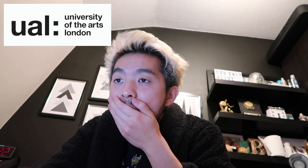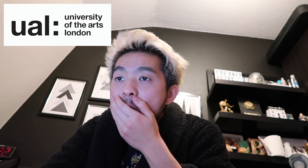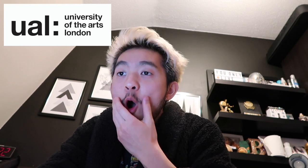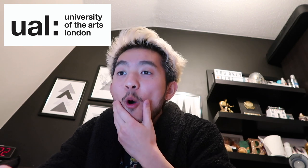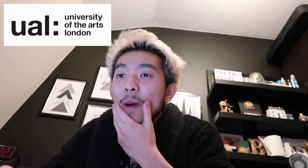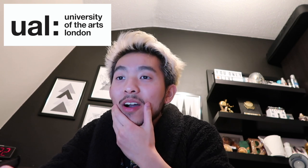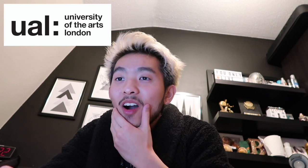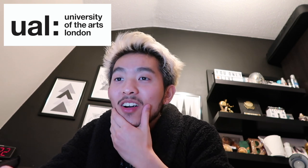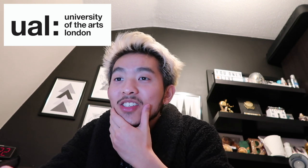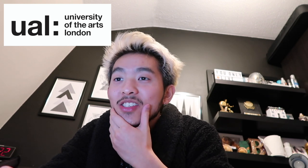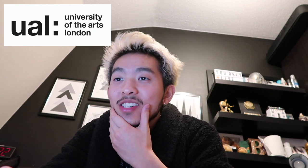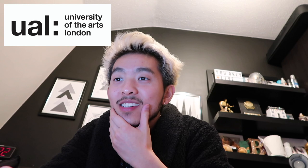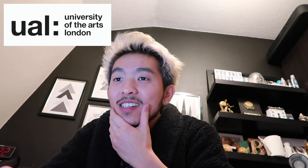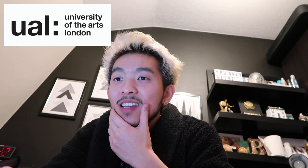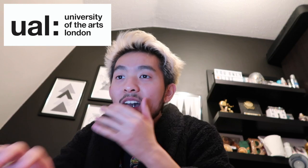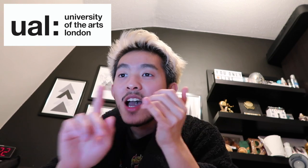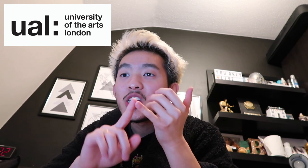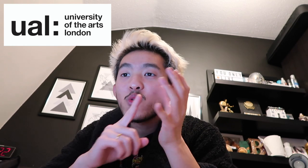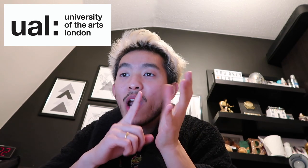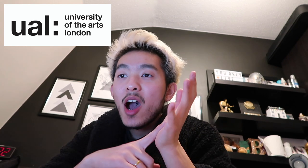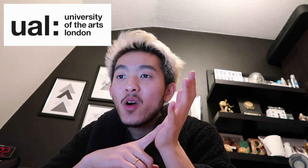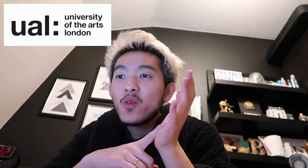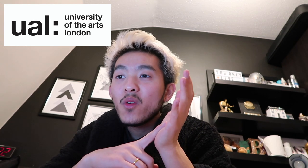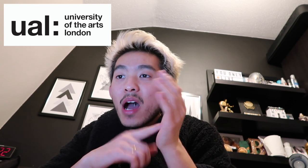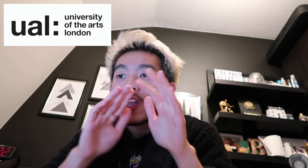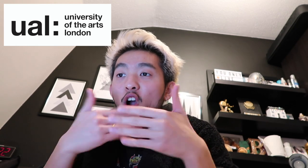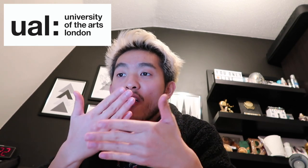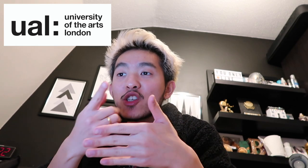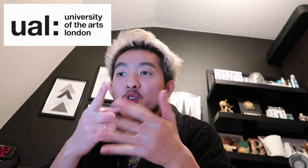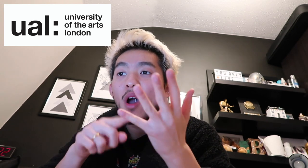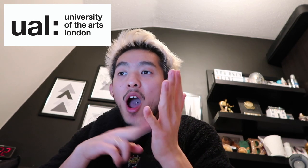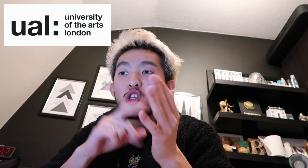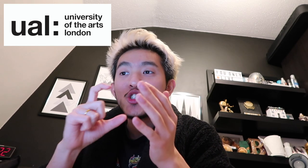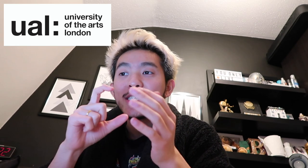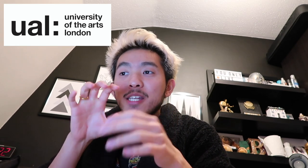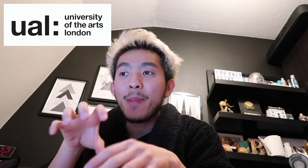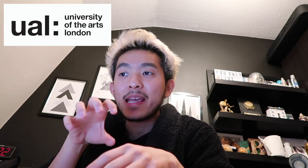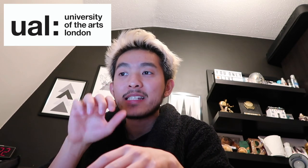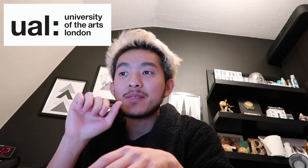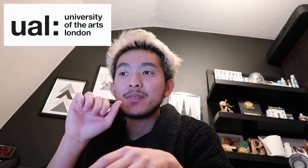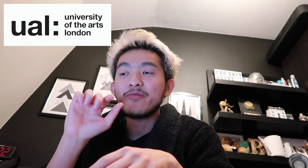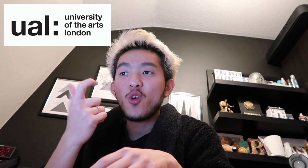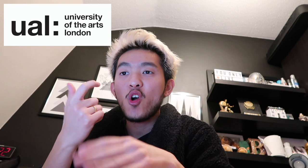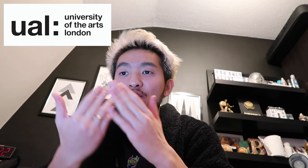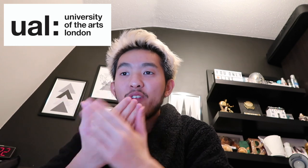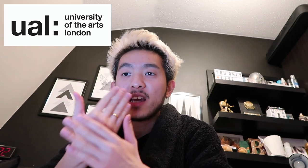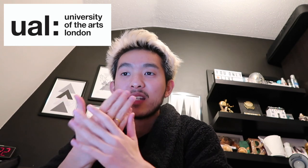Oh my gosh. So, we all, I come to you, I'll take you to the place for faster